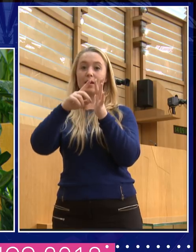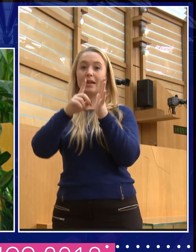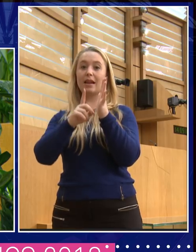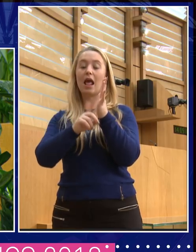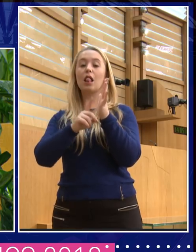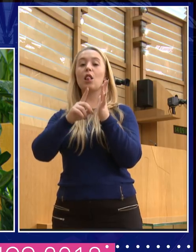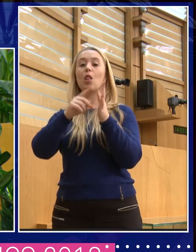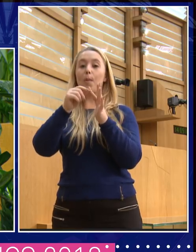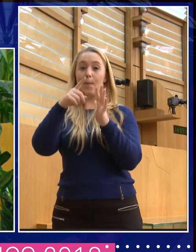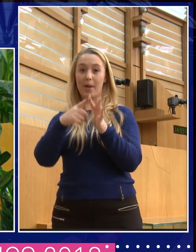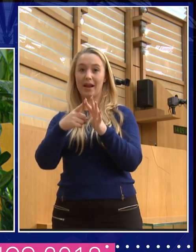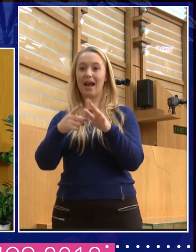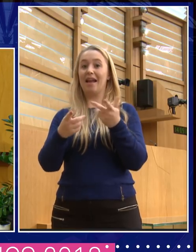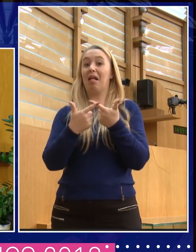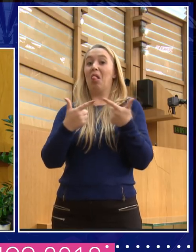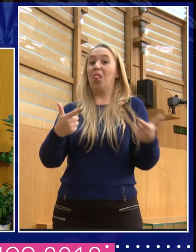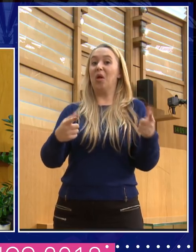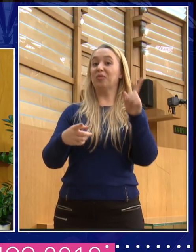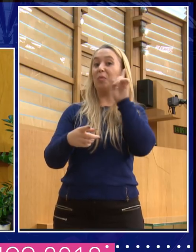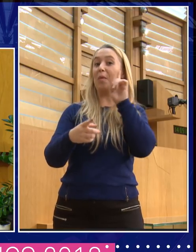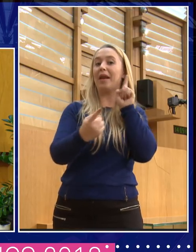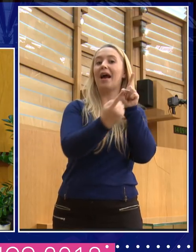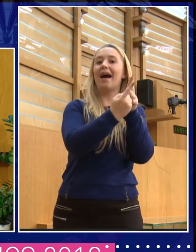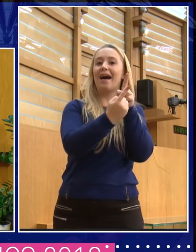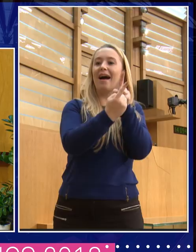women intervene between Odysseus and his wife, it has to be said.